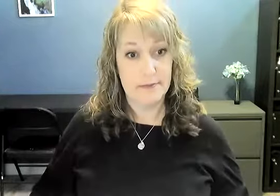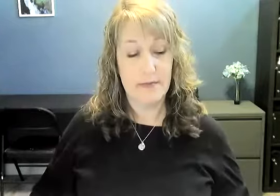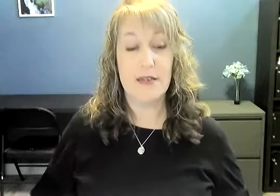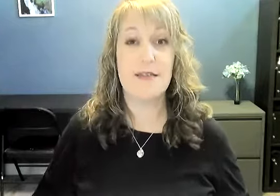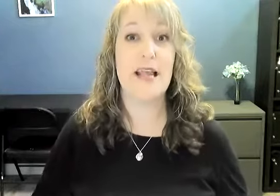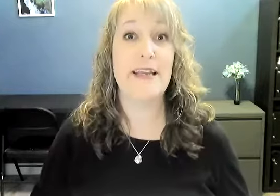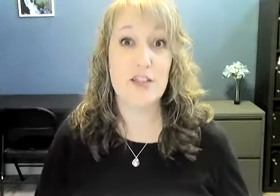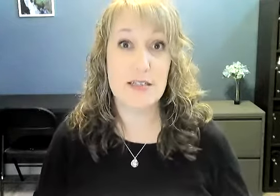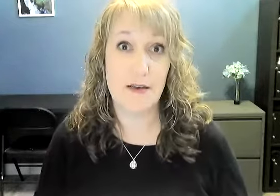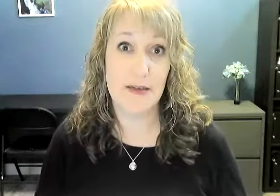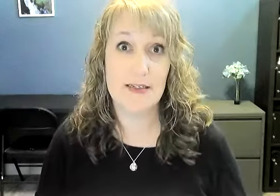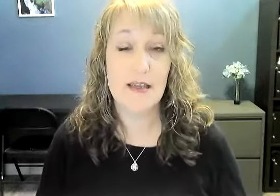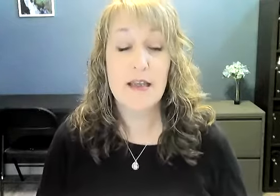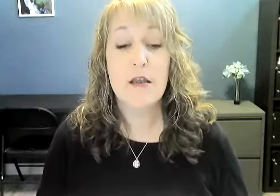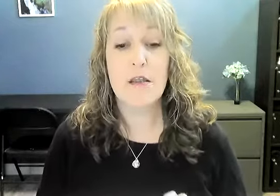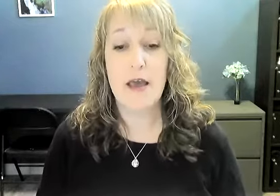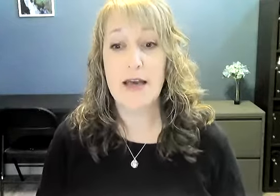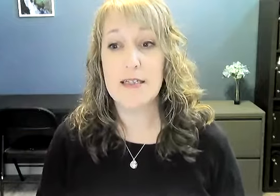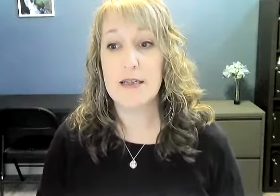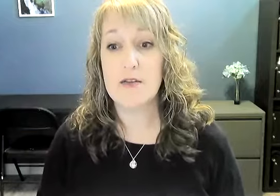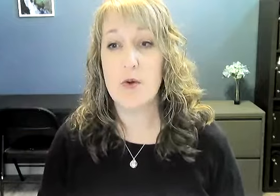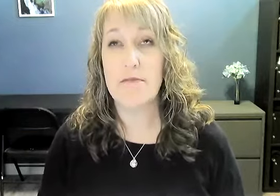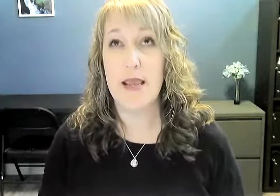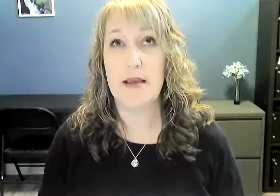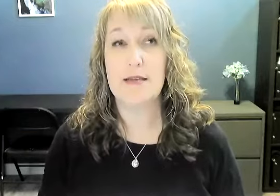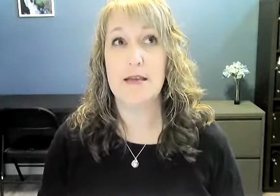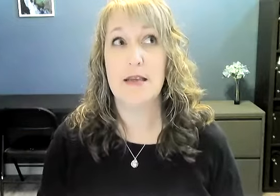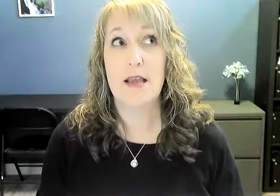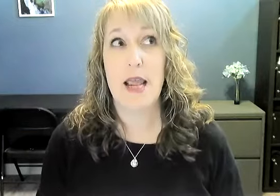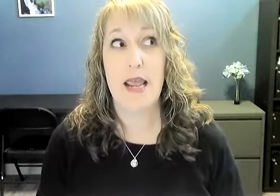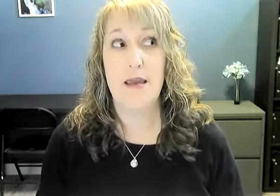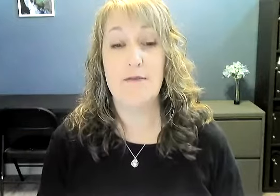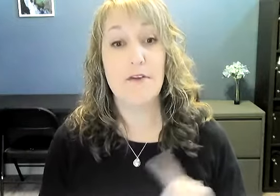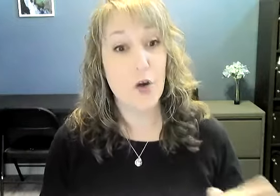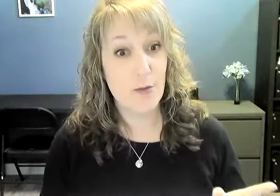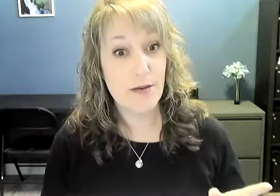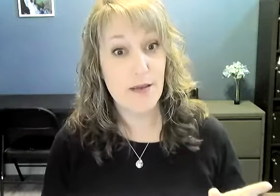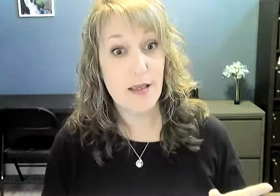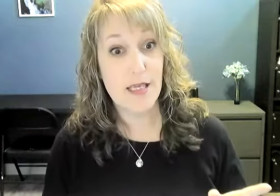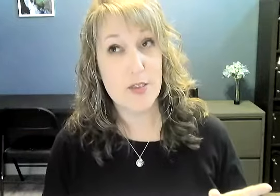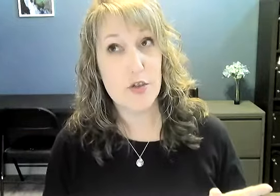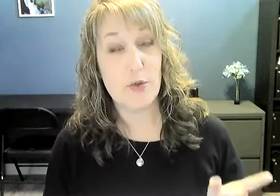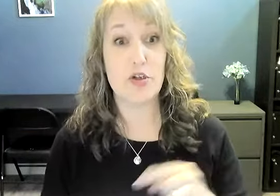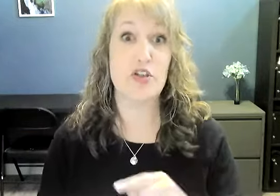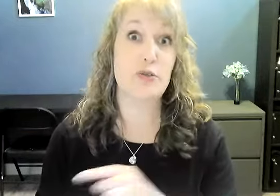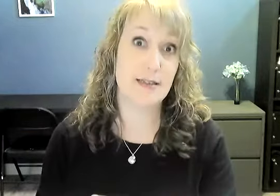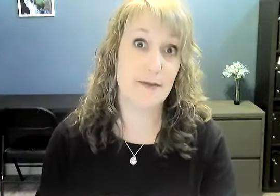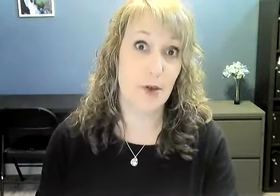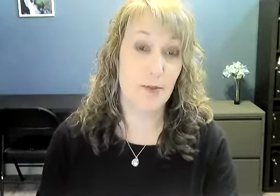That's an agent suffix. That is what makes a verb into the person who does the verb.